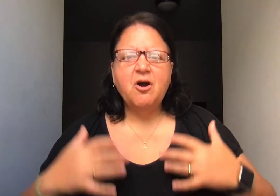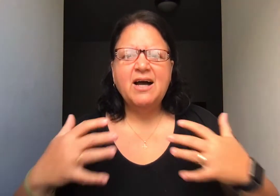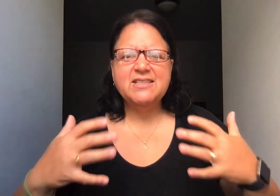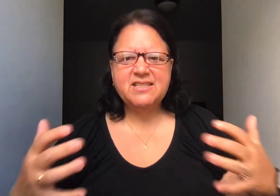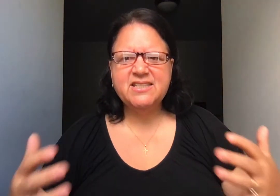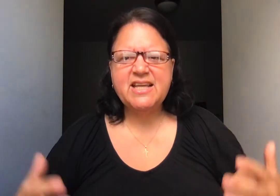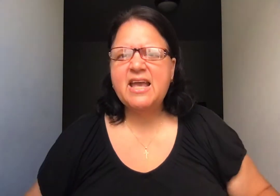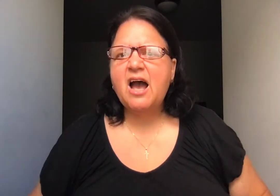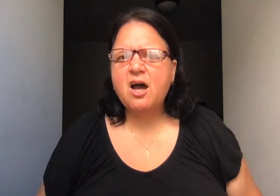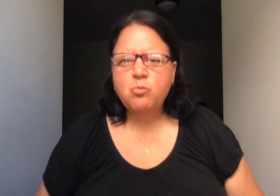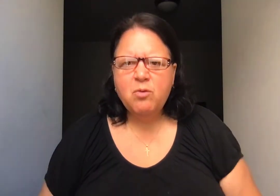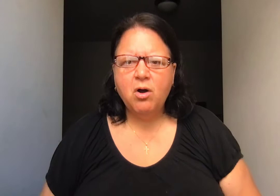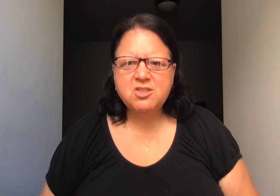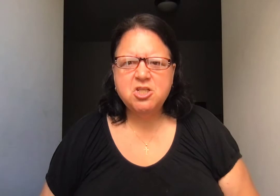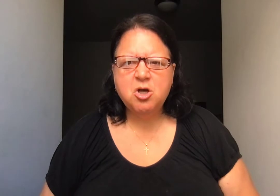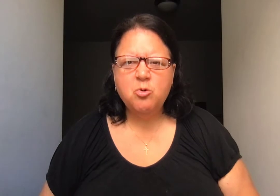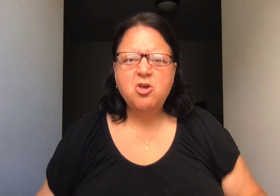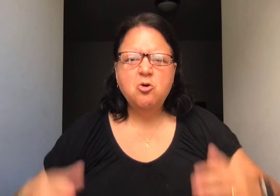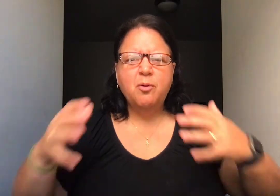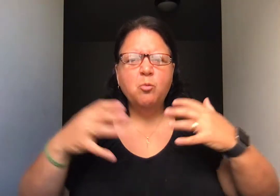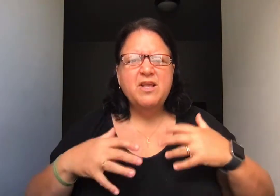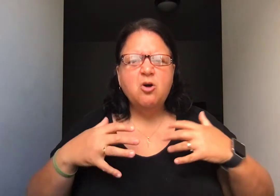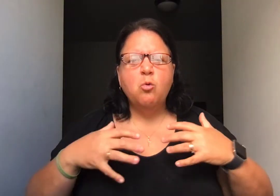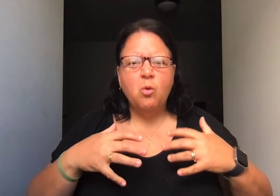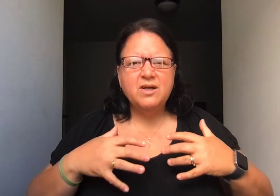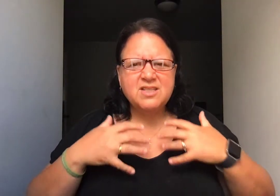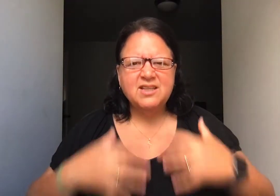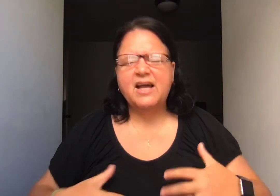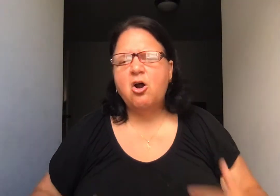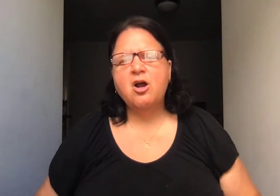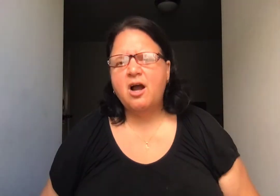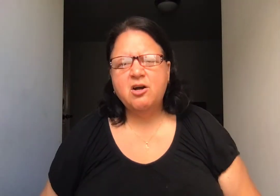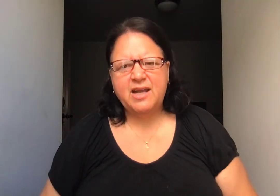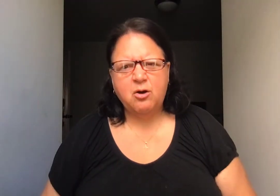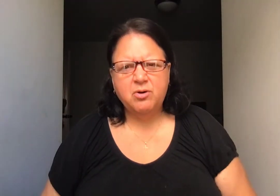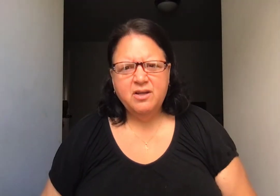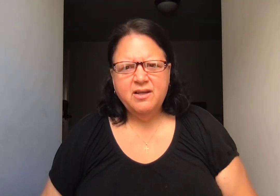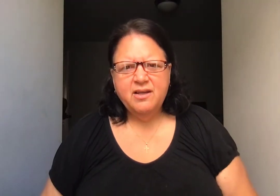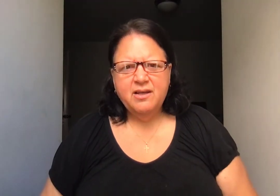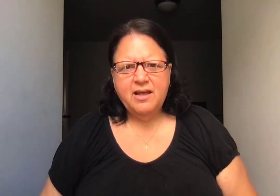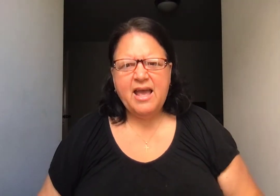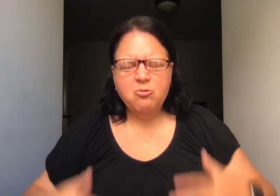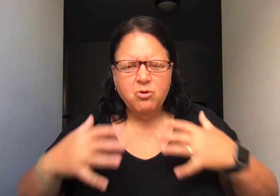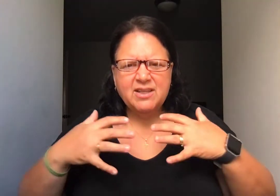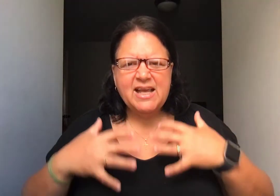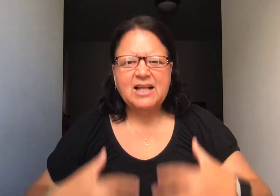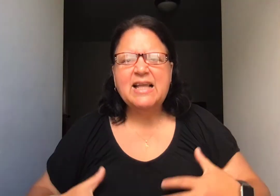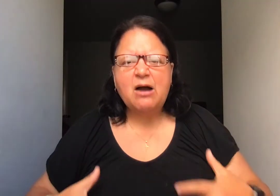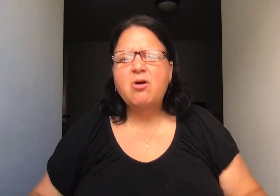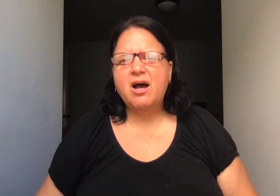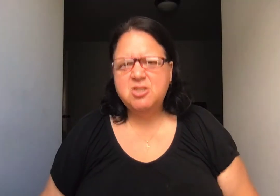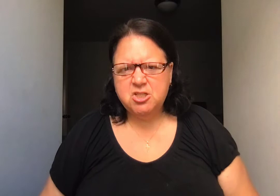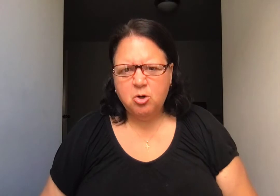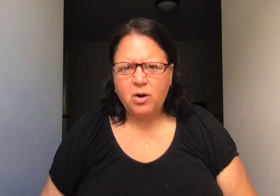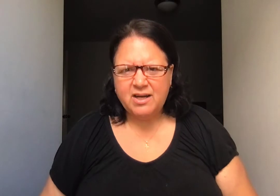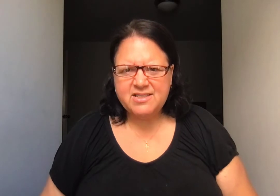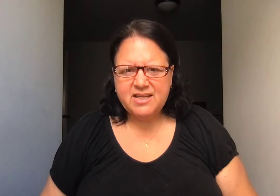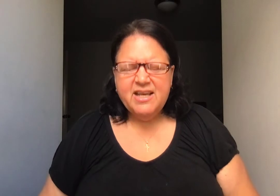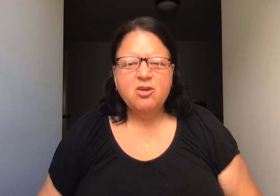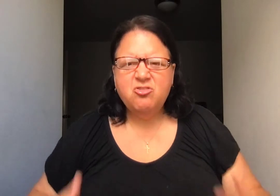us to say, God, we want to know you, but we don't want to let our guard down and really allow God to know us. You see,